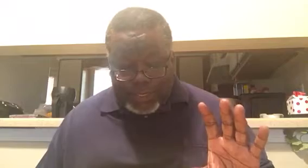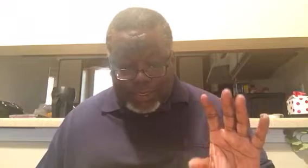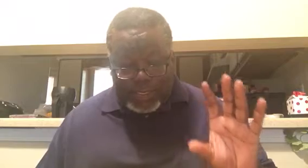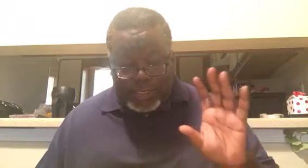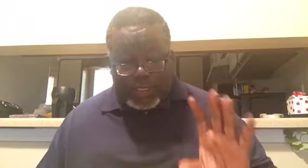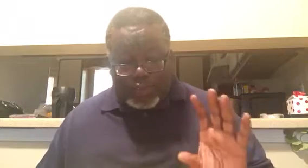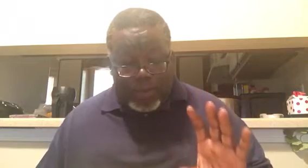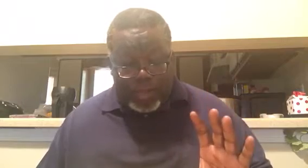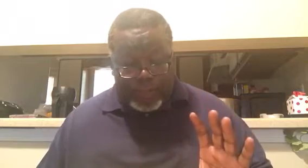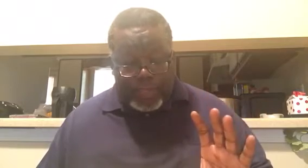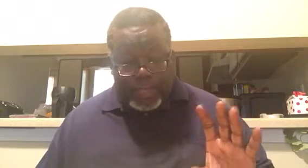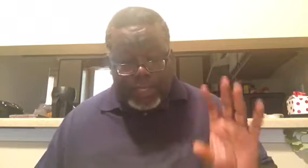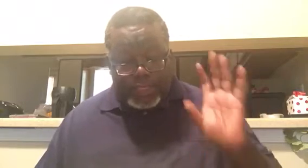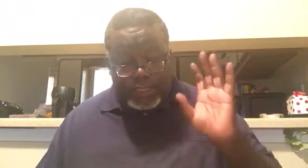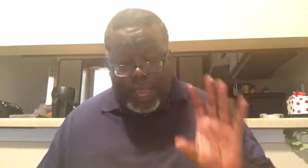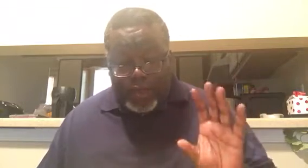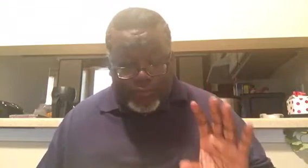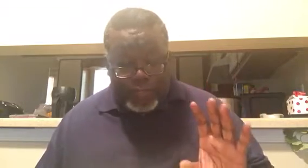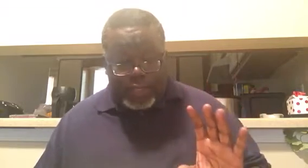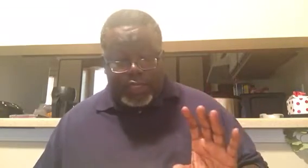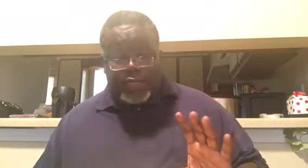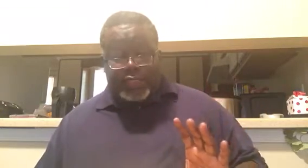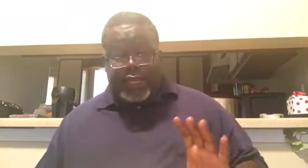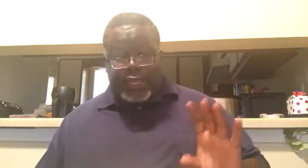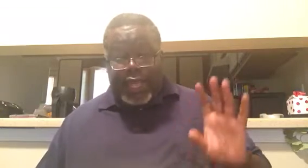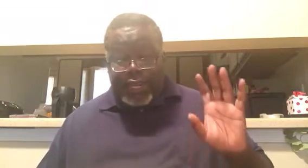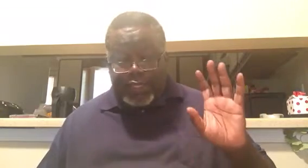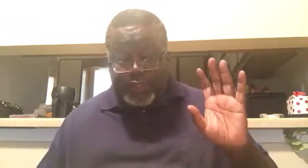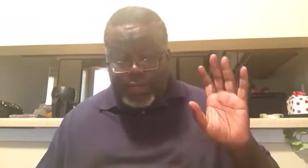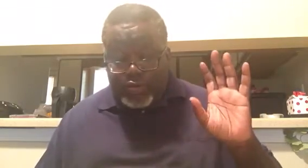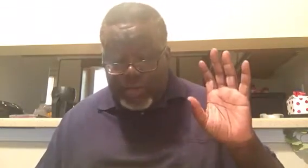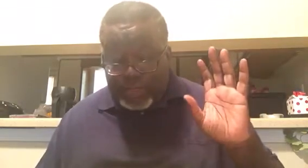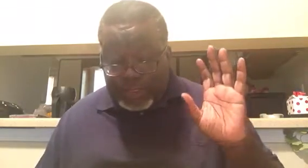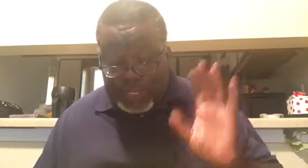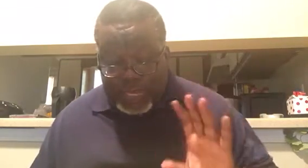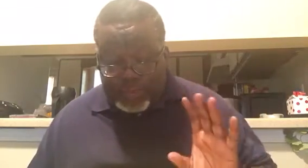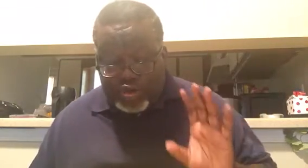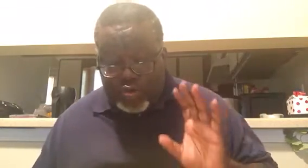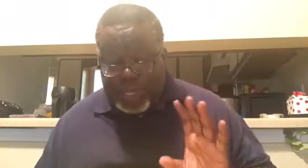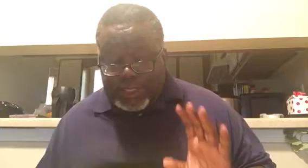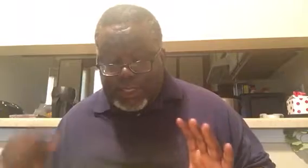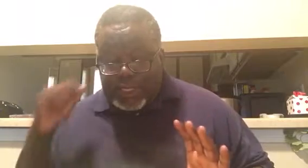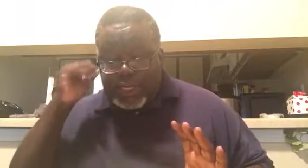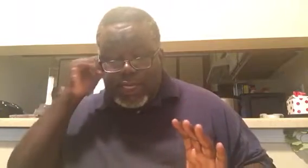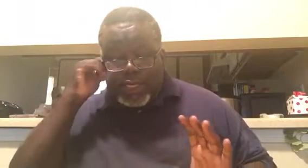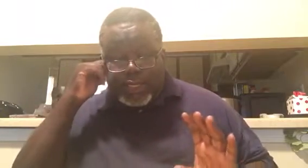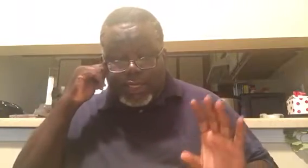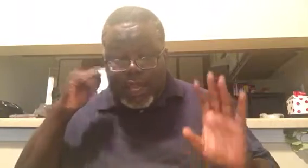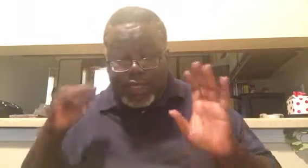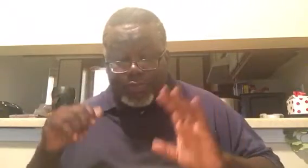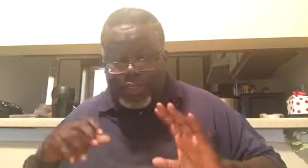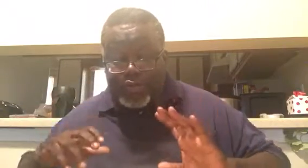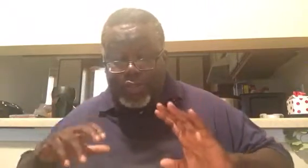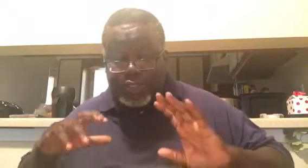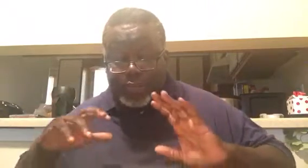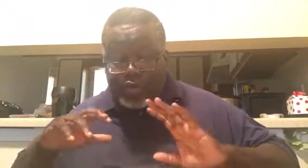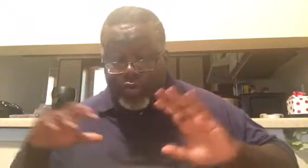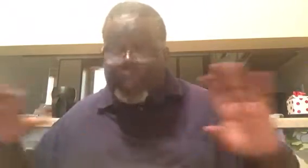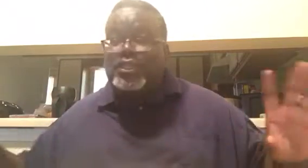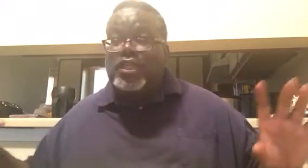this month. Salva said, God has been doing the same crazy. God has been doing some crazy,